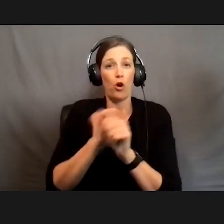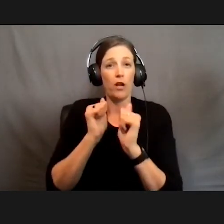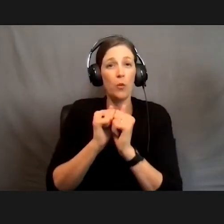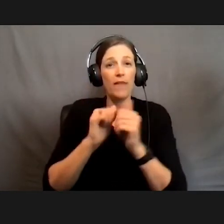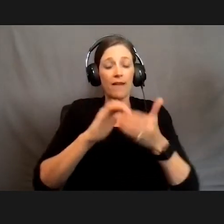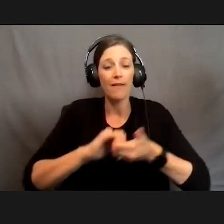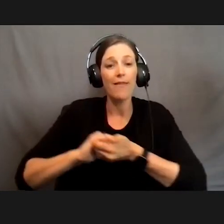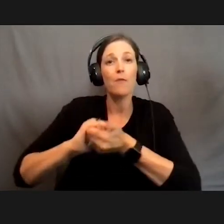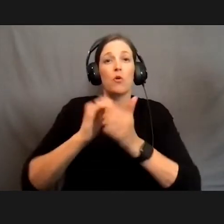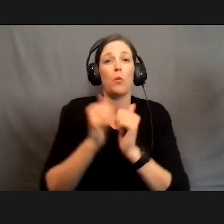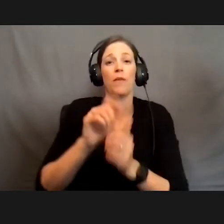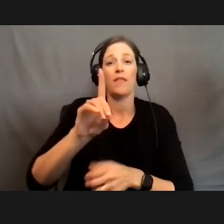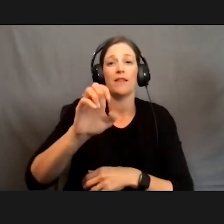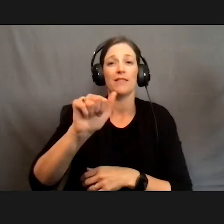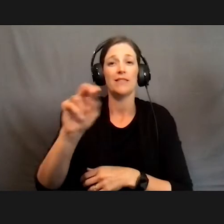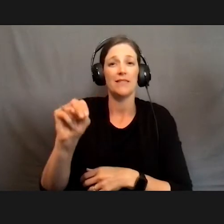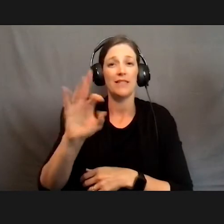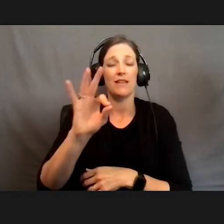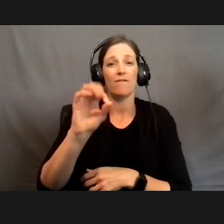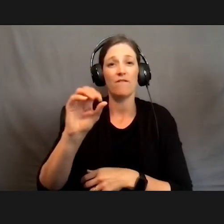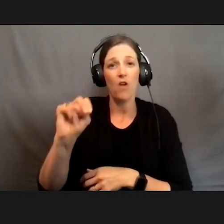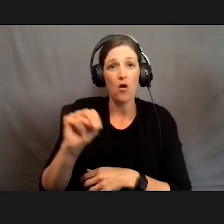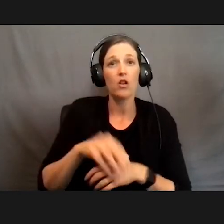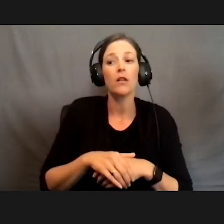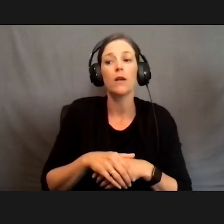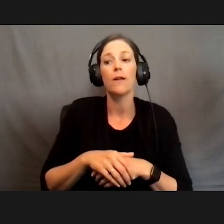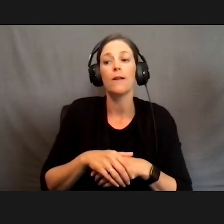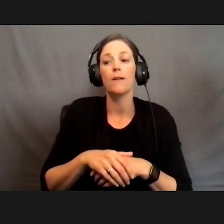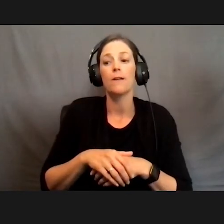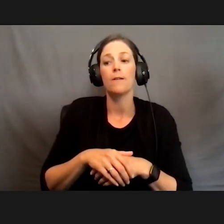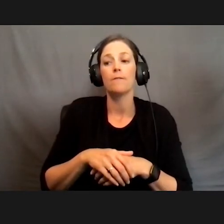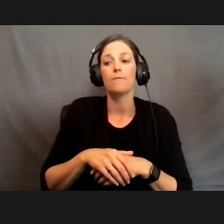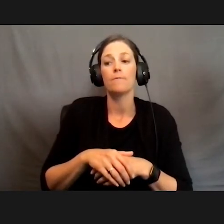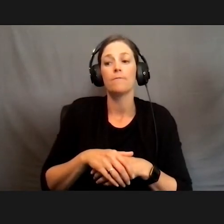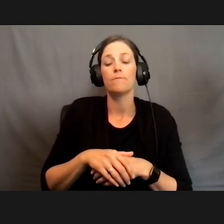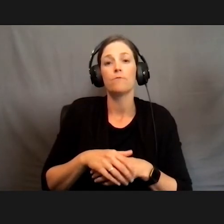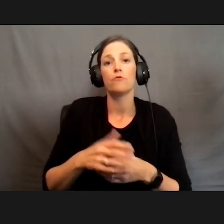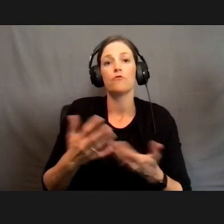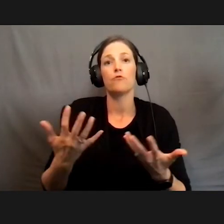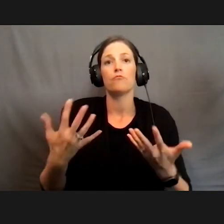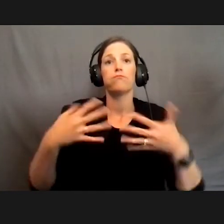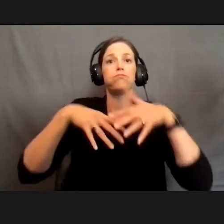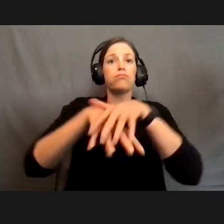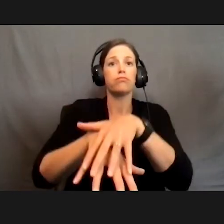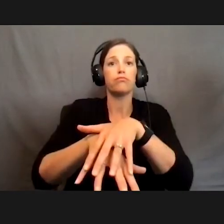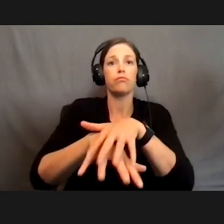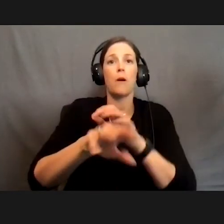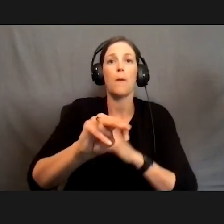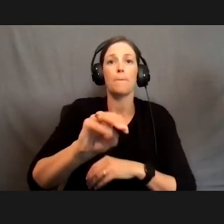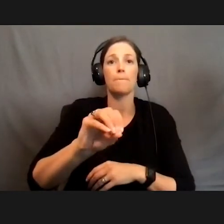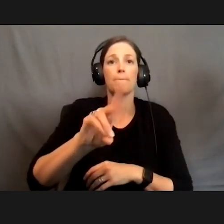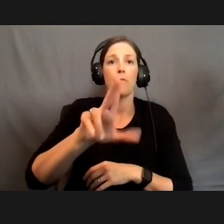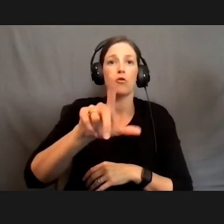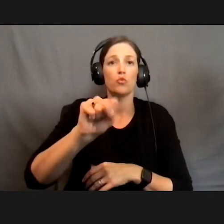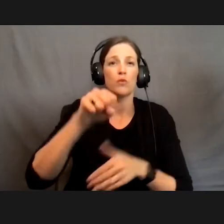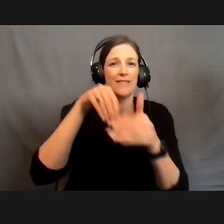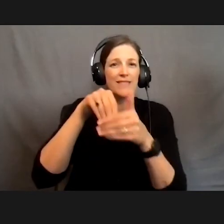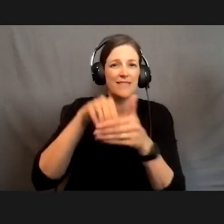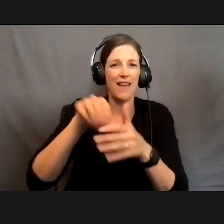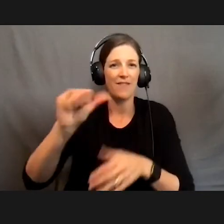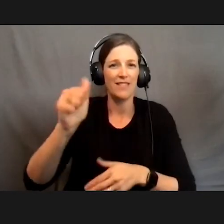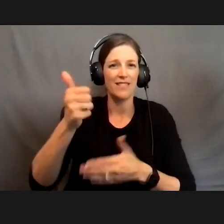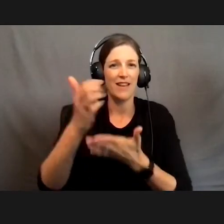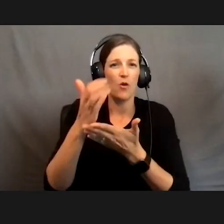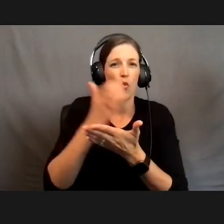Dean Fon is to be able to embed modules inside of 10 courses in